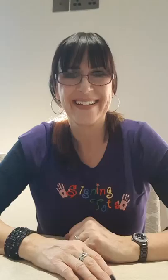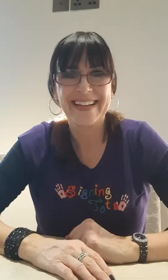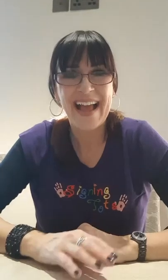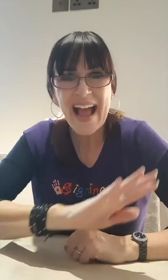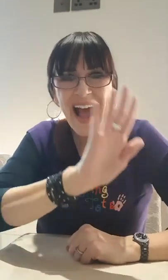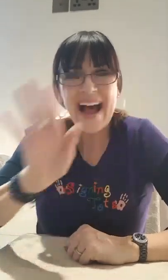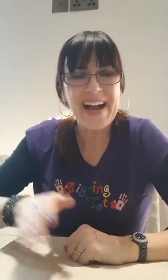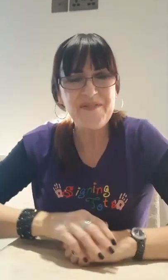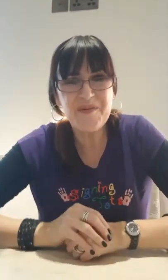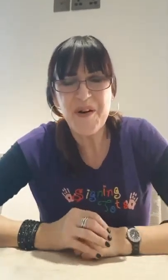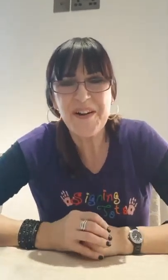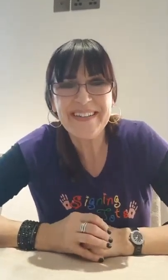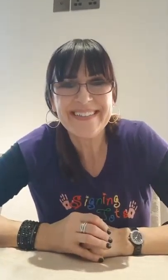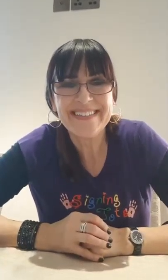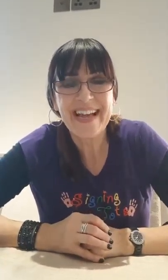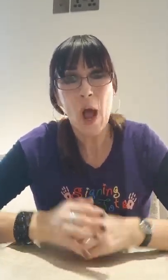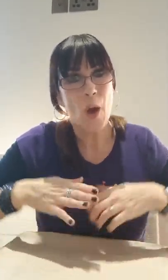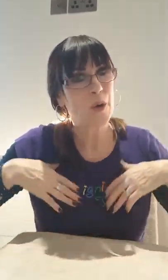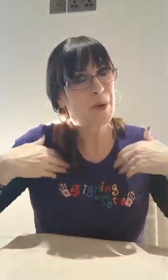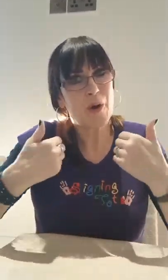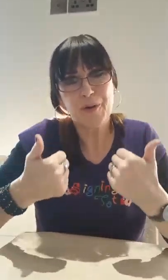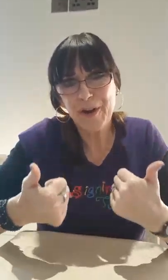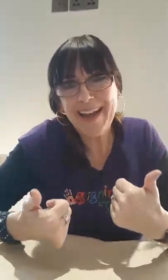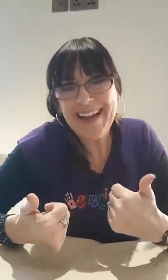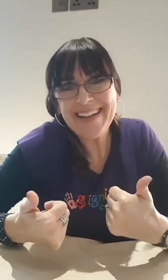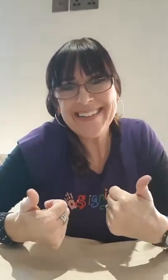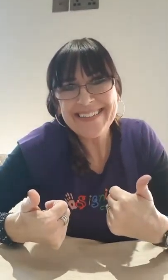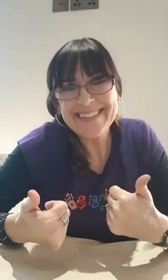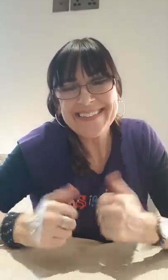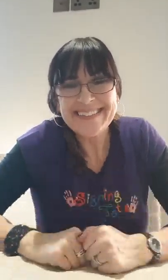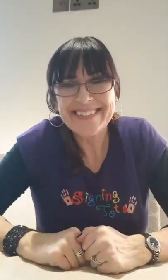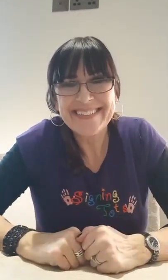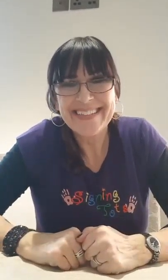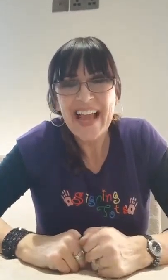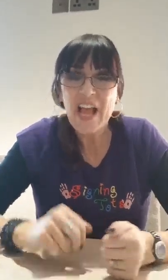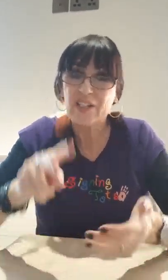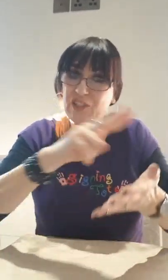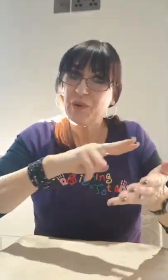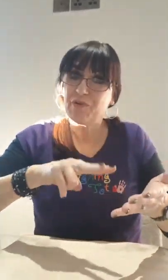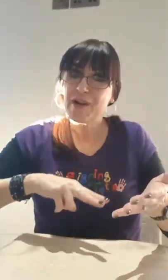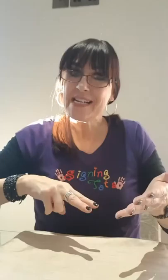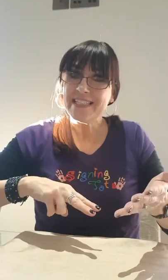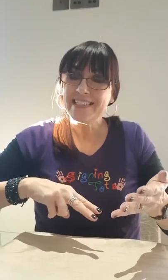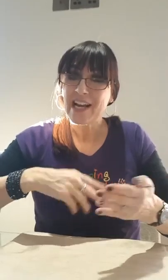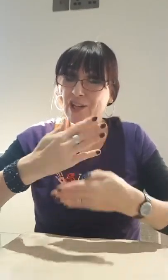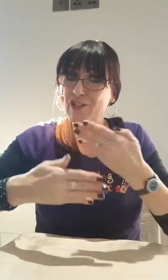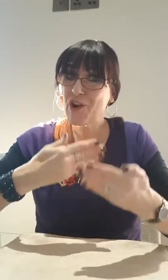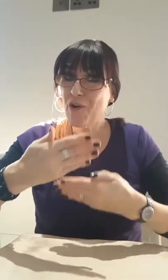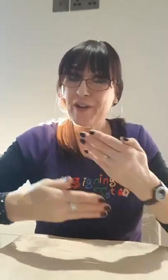Hi everyone. Hope you're okay. Shall we read a story?